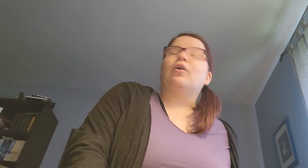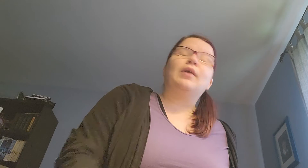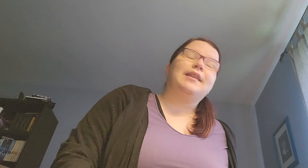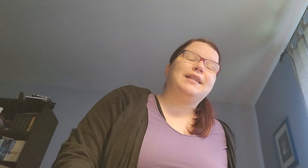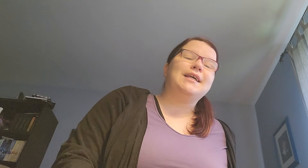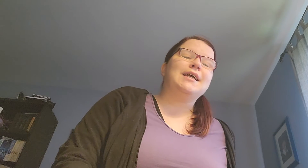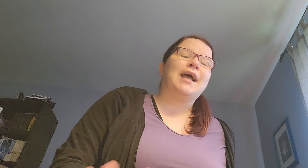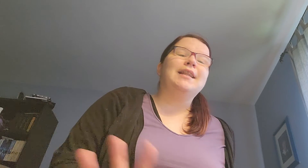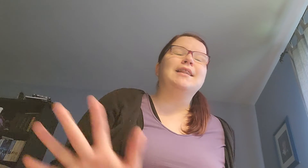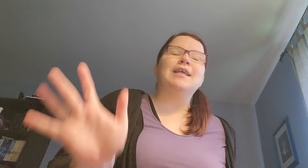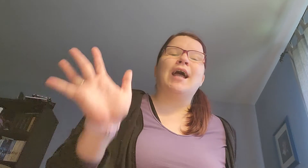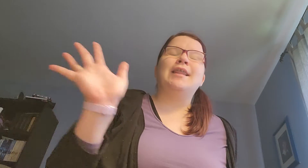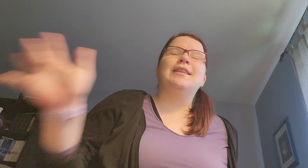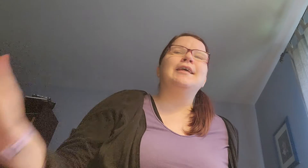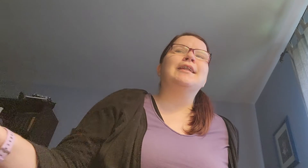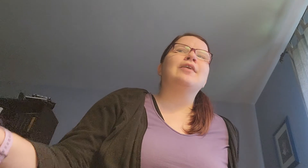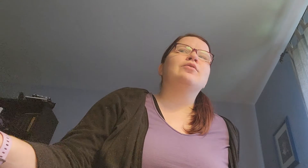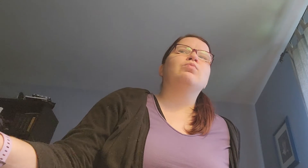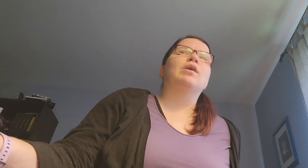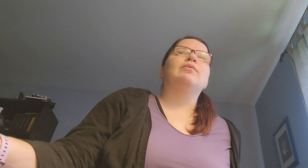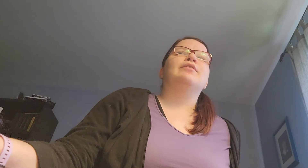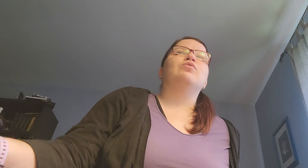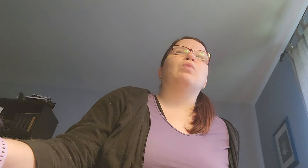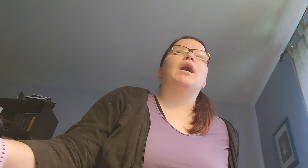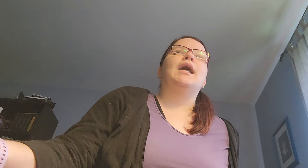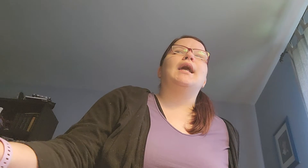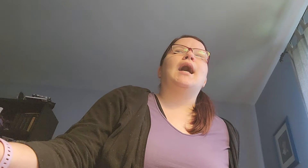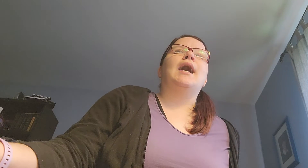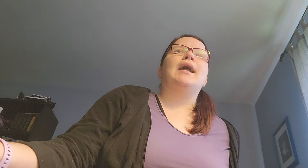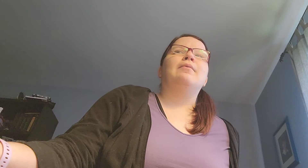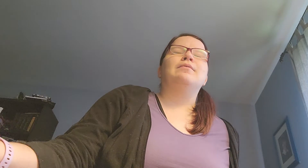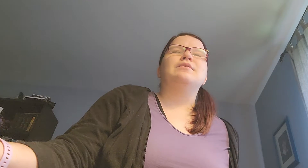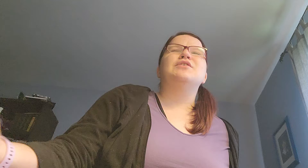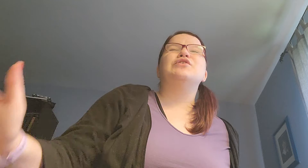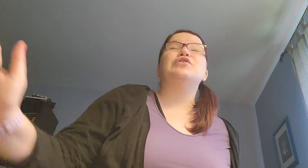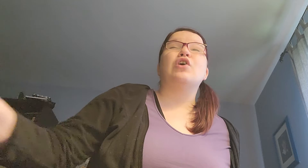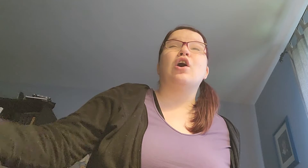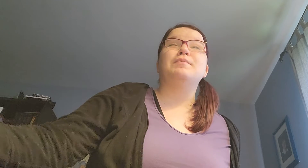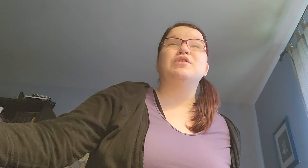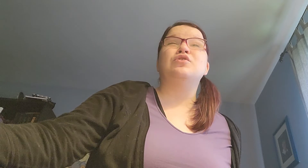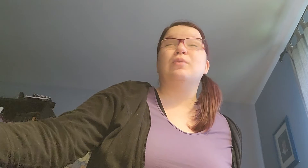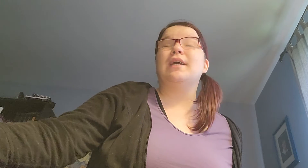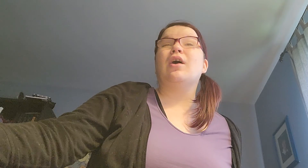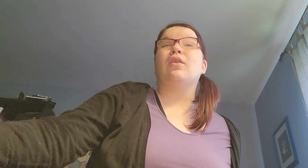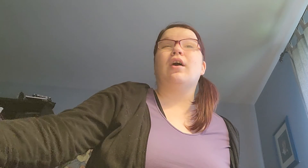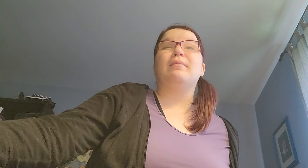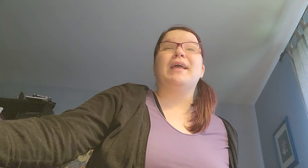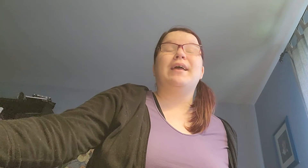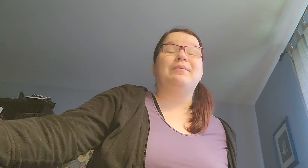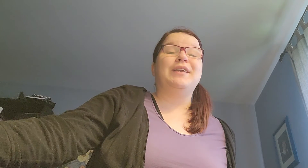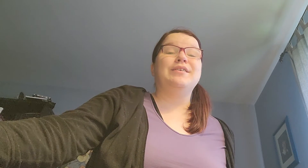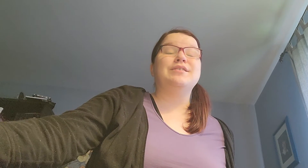own. I think that's one of the reasons why I stopped doing a lot of my AMVs.